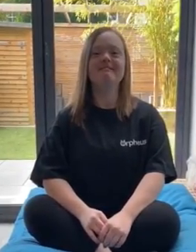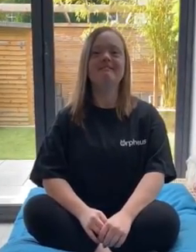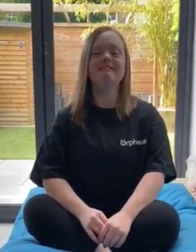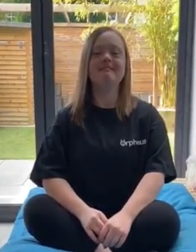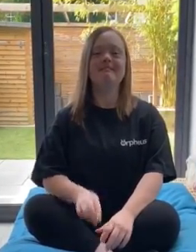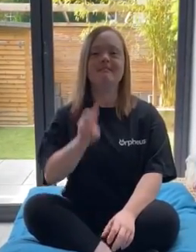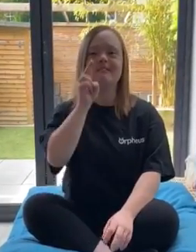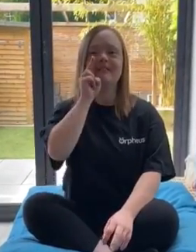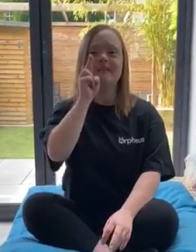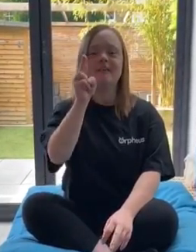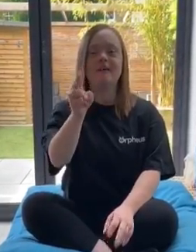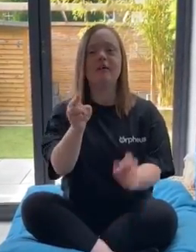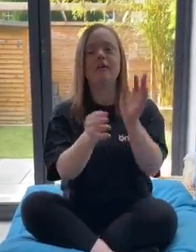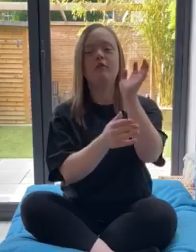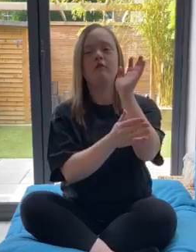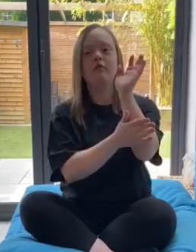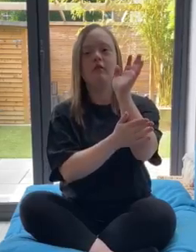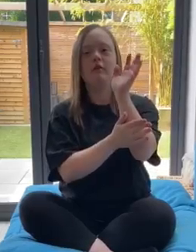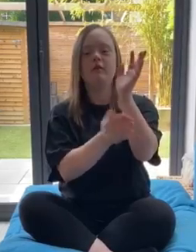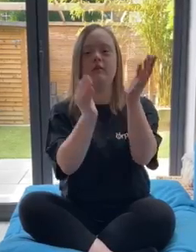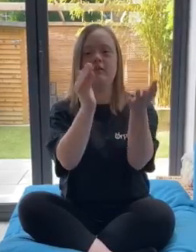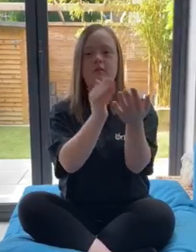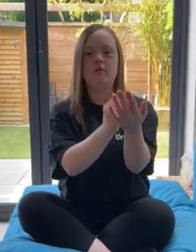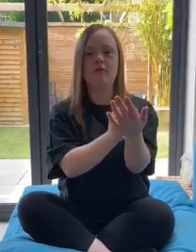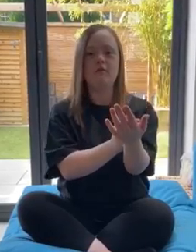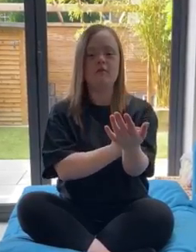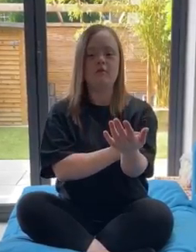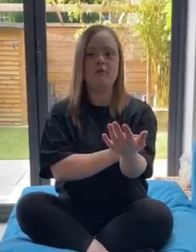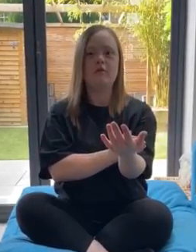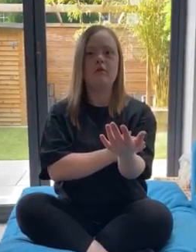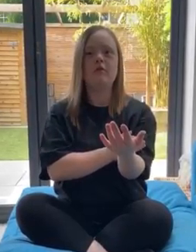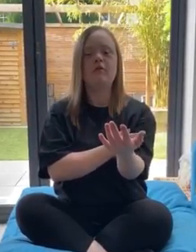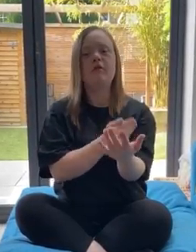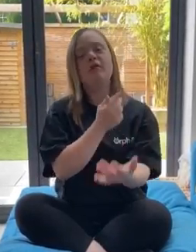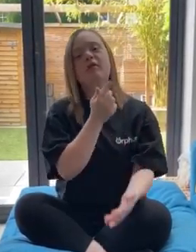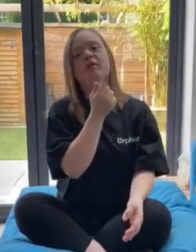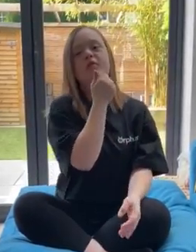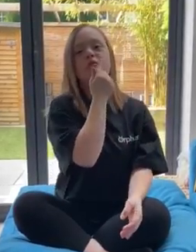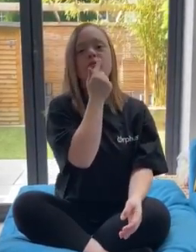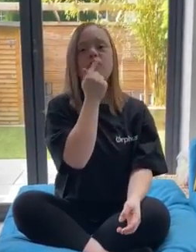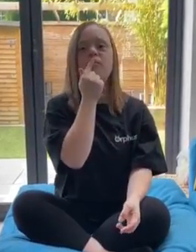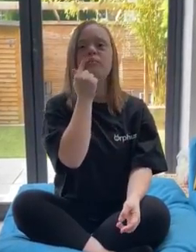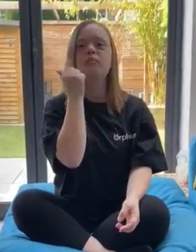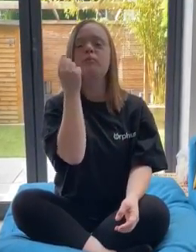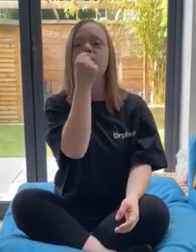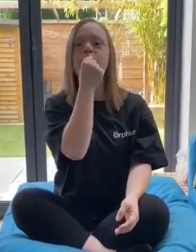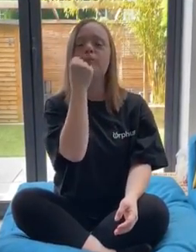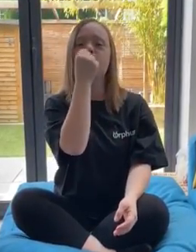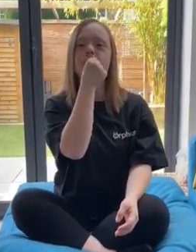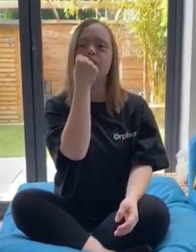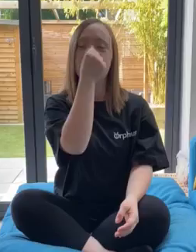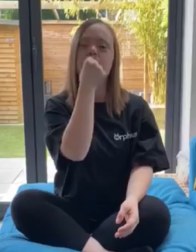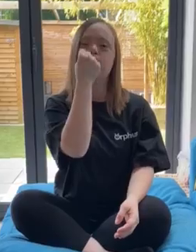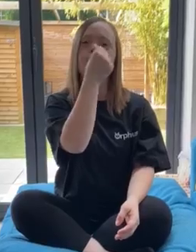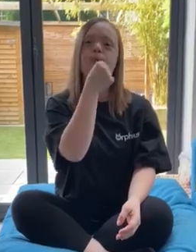I see trees of green, red roses too,